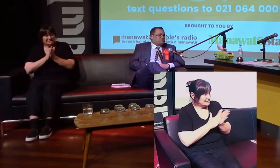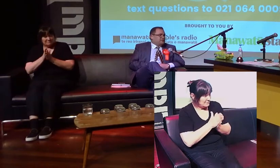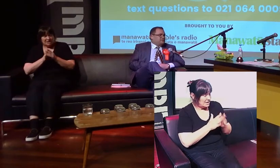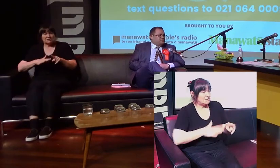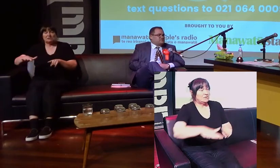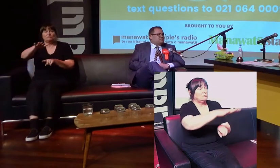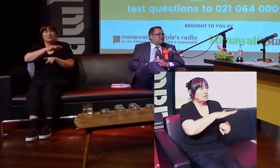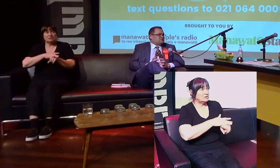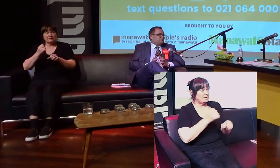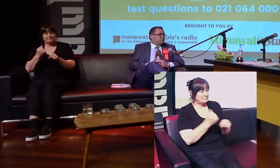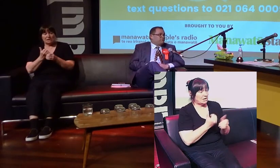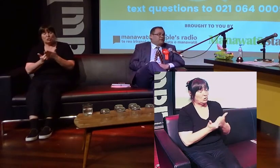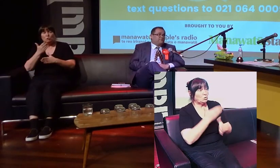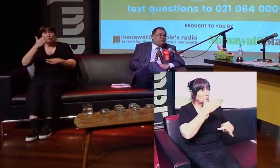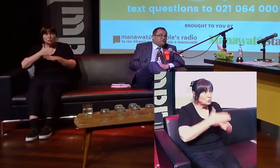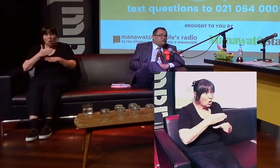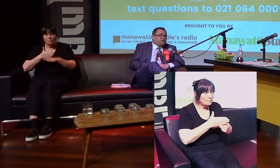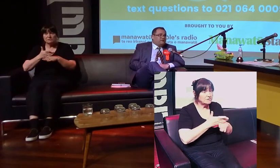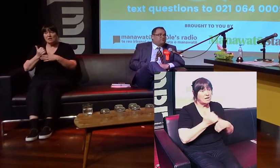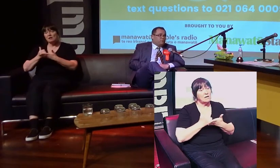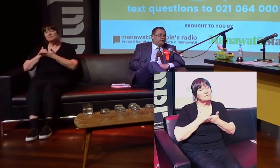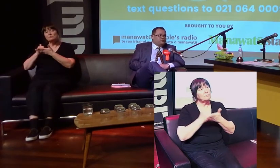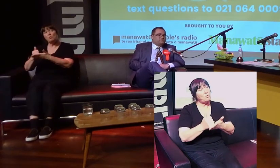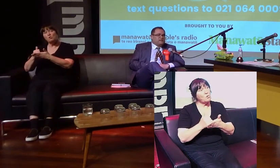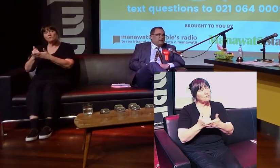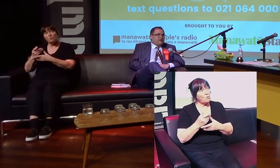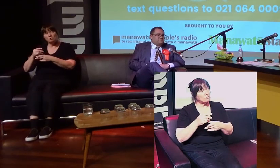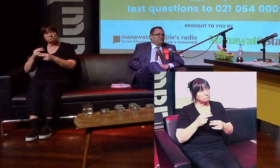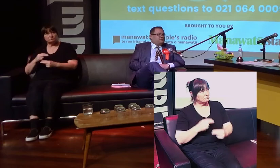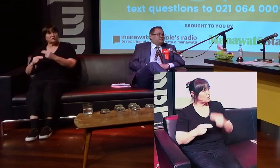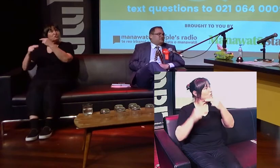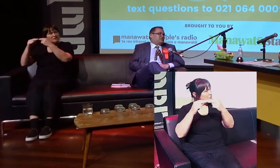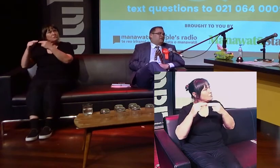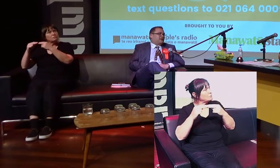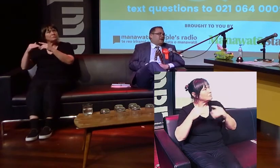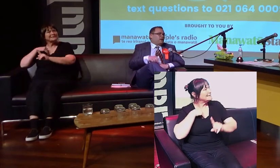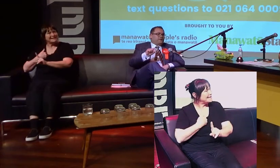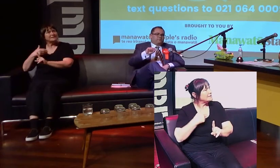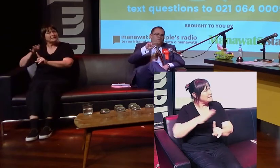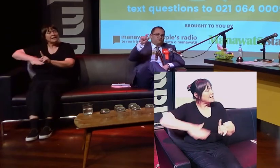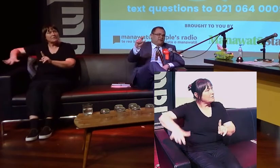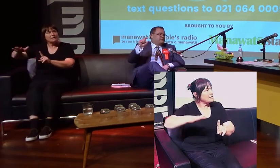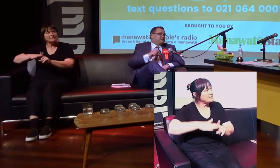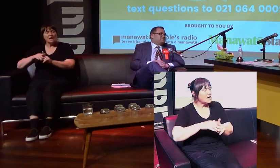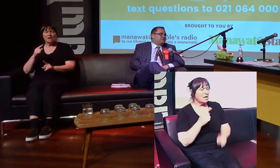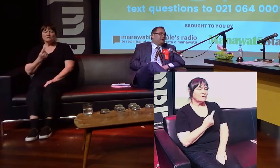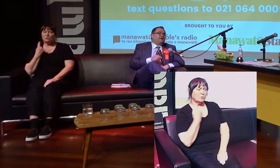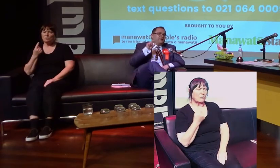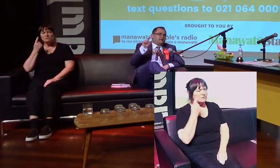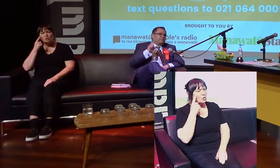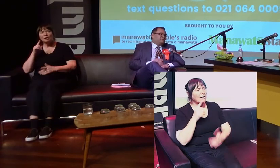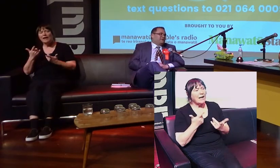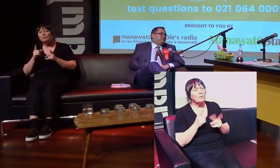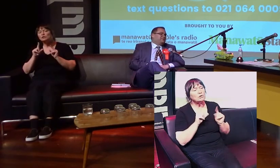much-needed assistance and support around infrastructure needs for regions. And so, for us, it's actually looking at how we can move that to the next step.